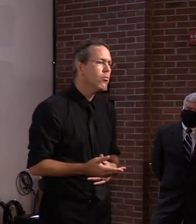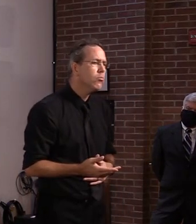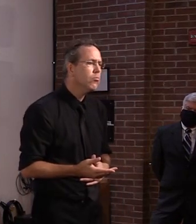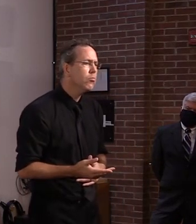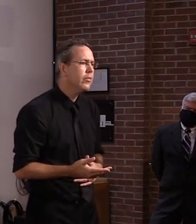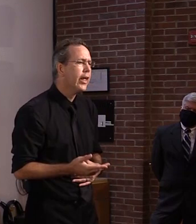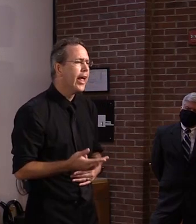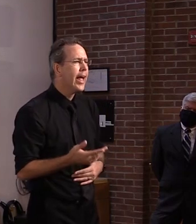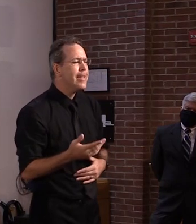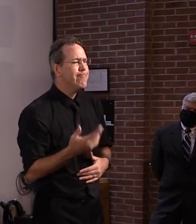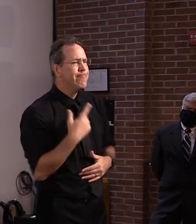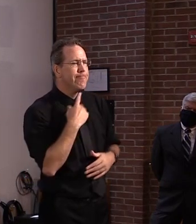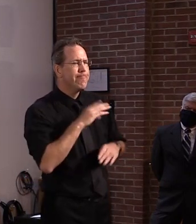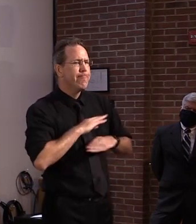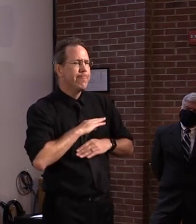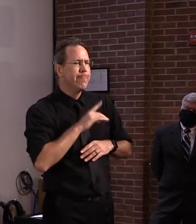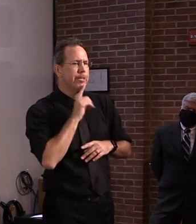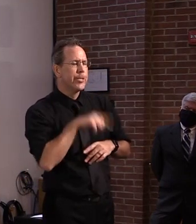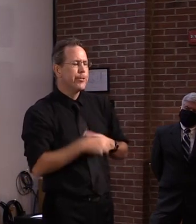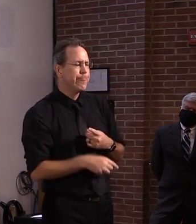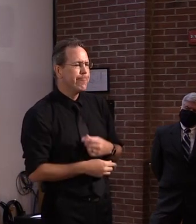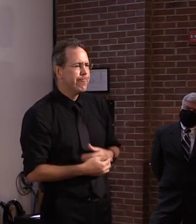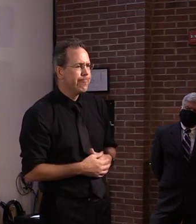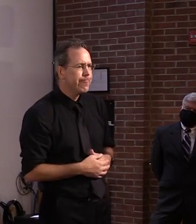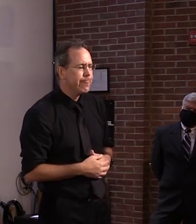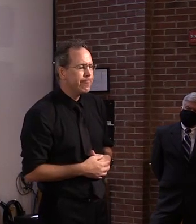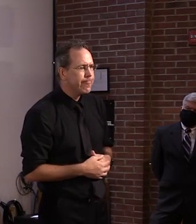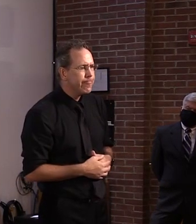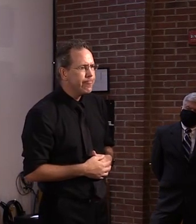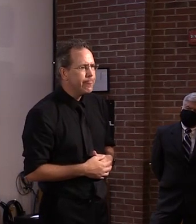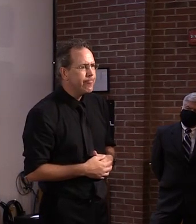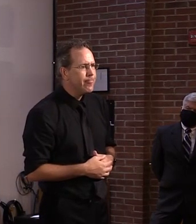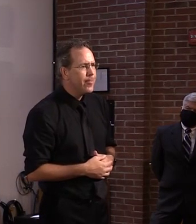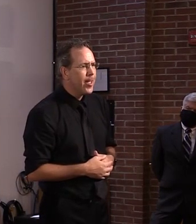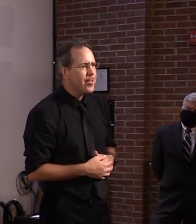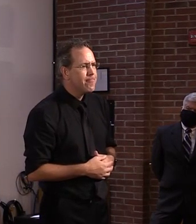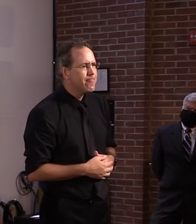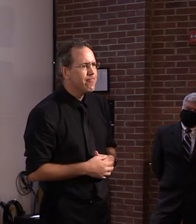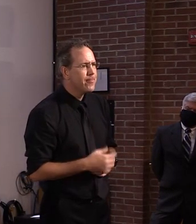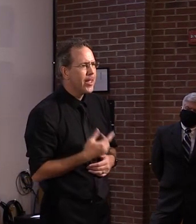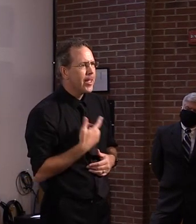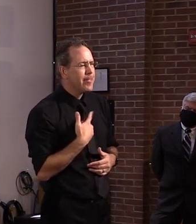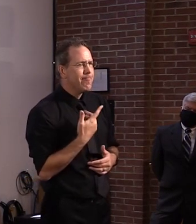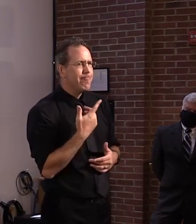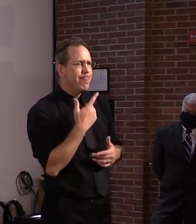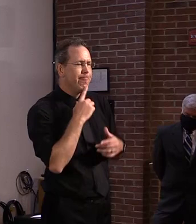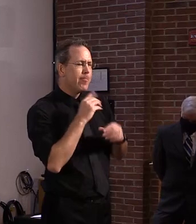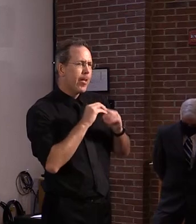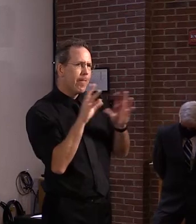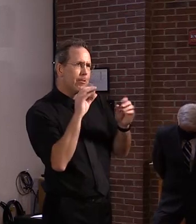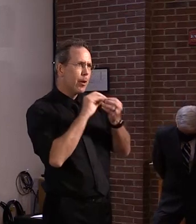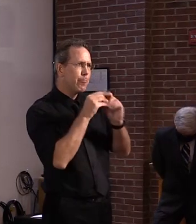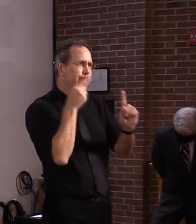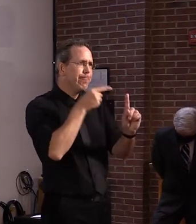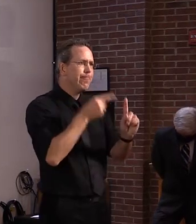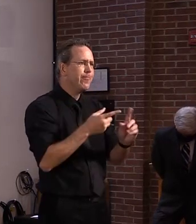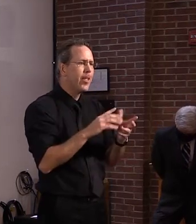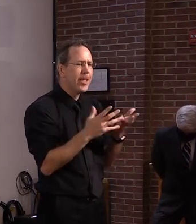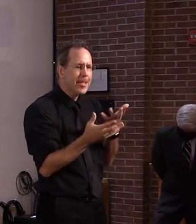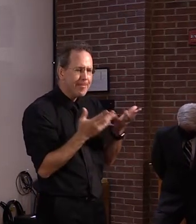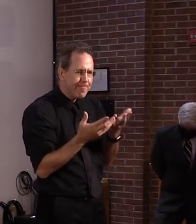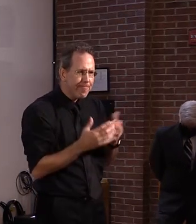uh, you know, it's not a hard and fast, clearly it's an evolving situation. But I mean, you know, I know in Burlington and that area with thousands of